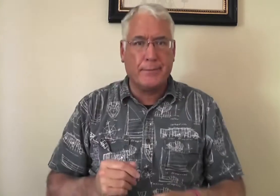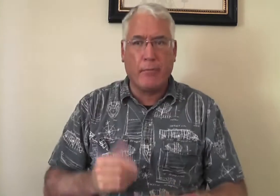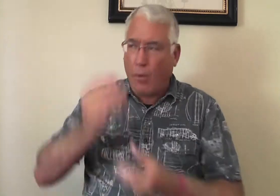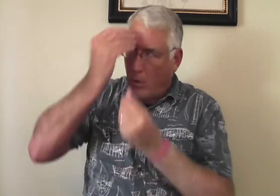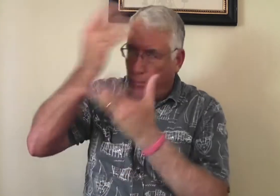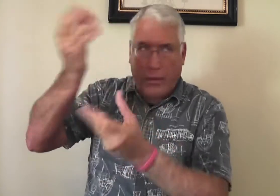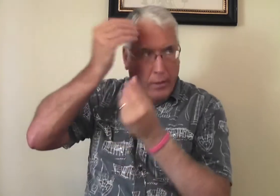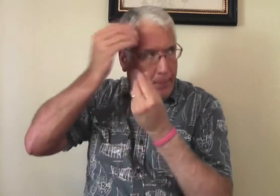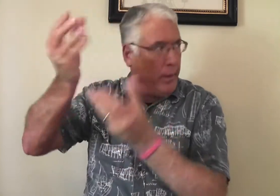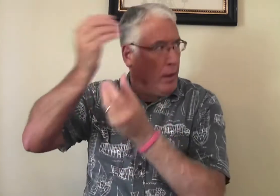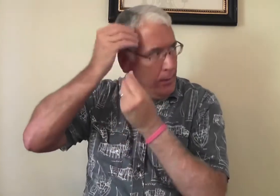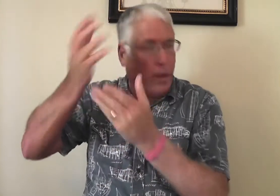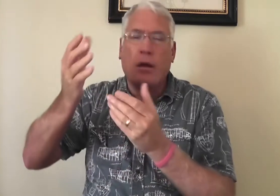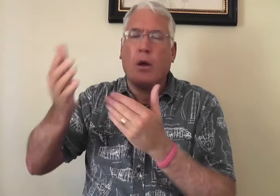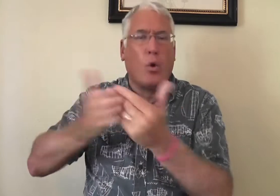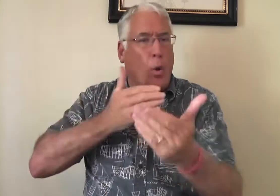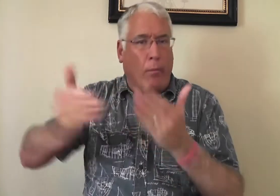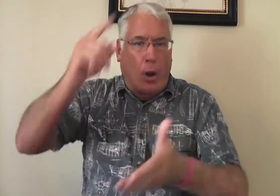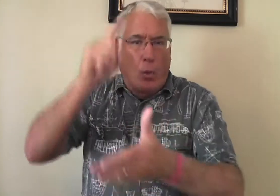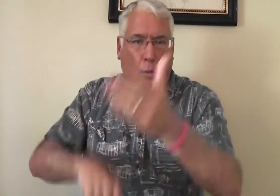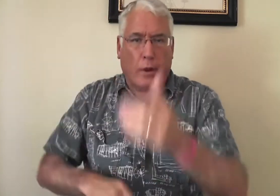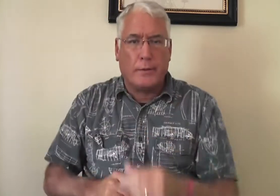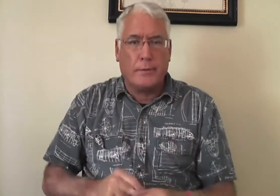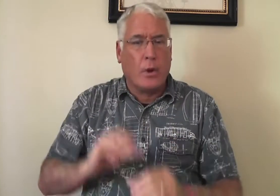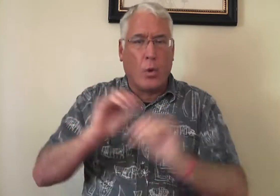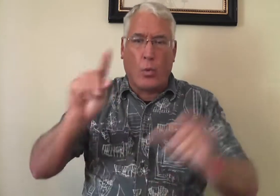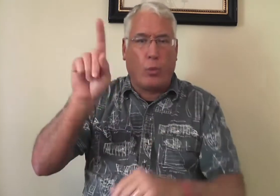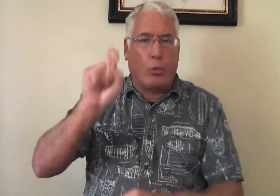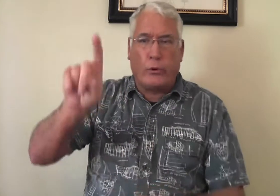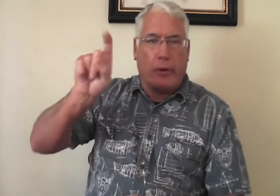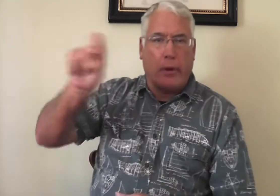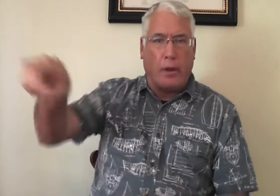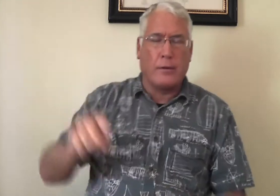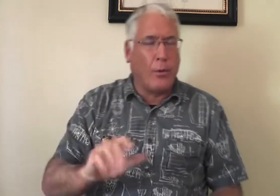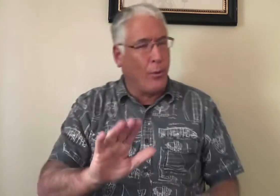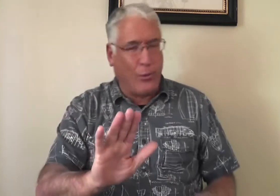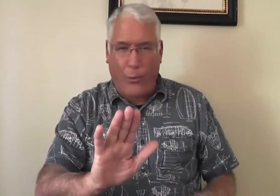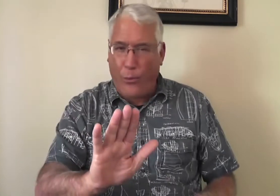blind obedience, blindly obeying, obeying, no matter what.